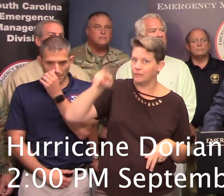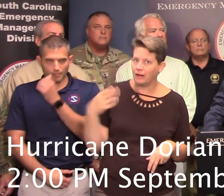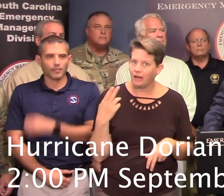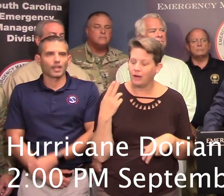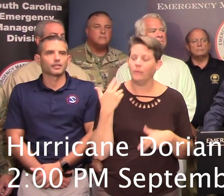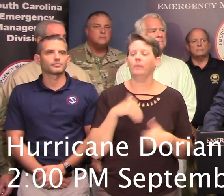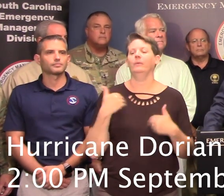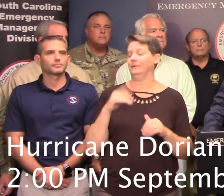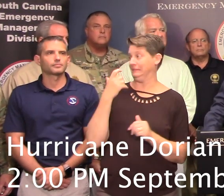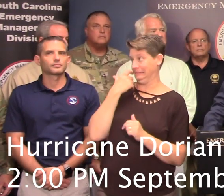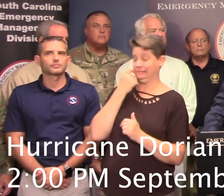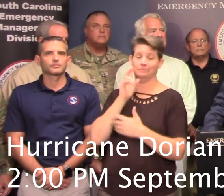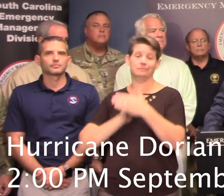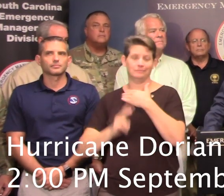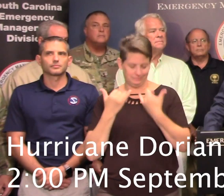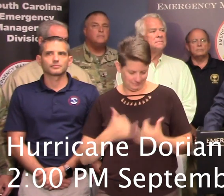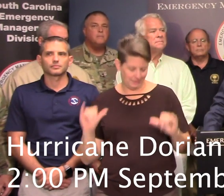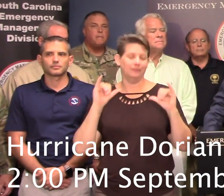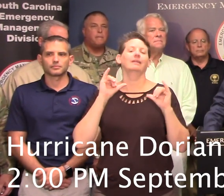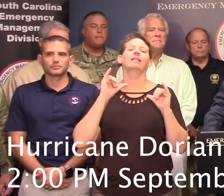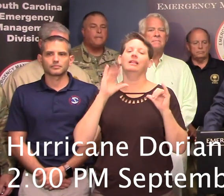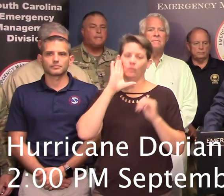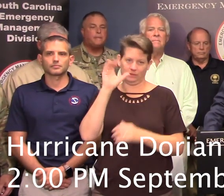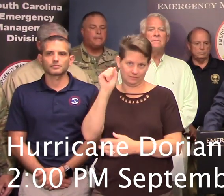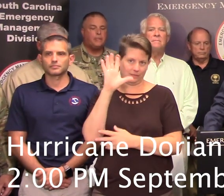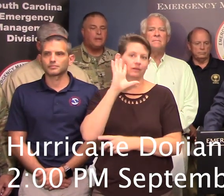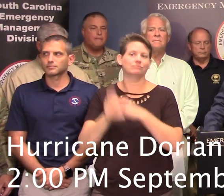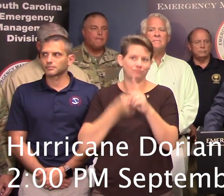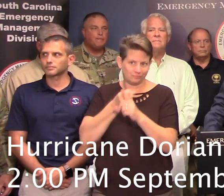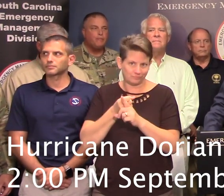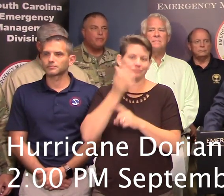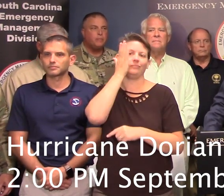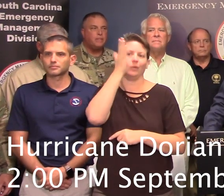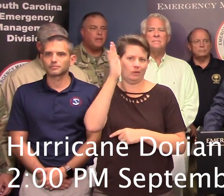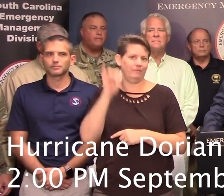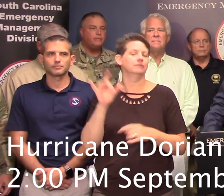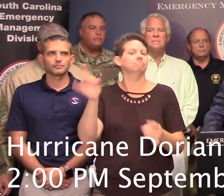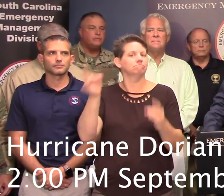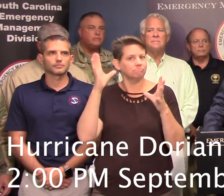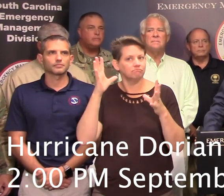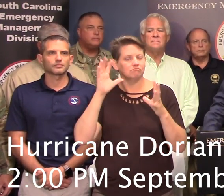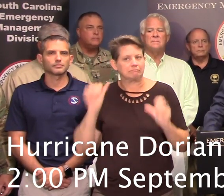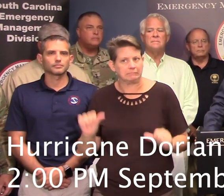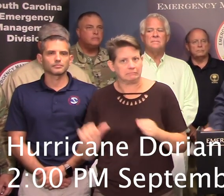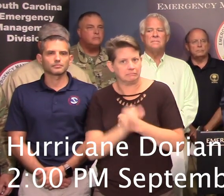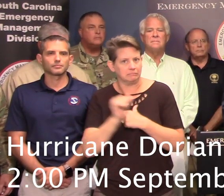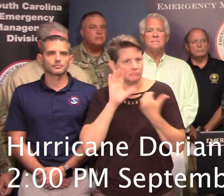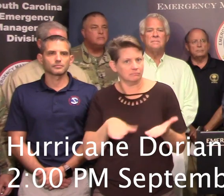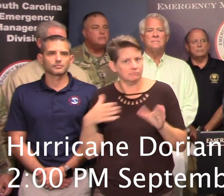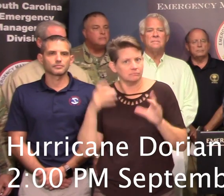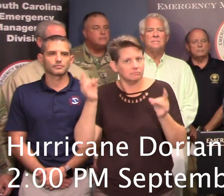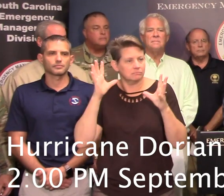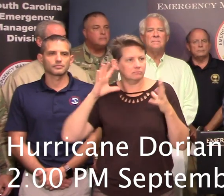The latest forecast still has South Carolina in the path of a very destructive and deadly storm. And I